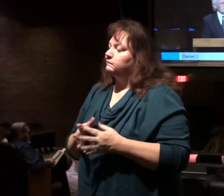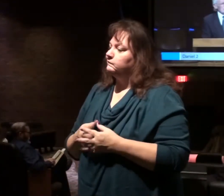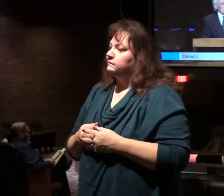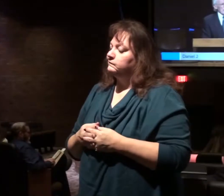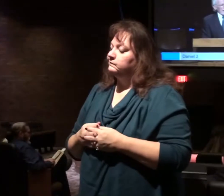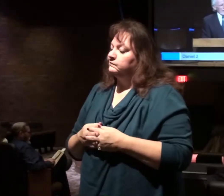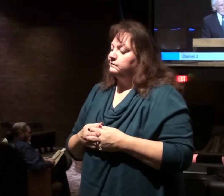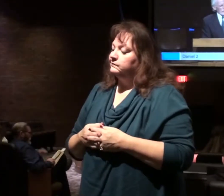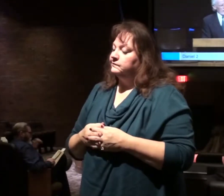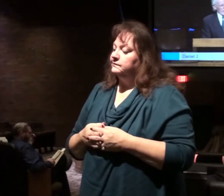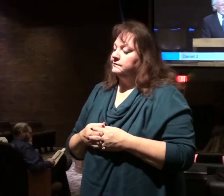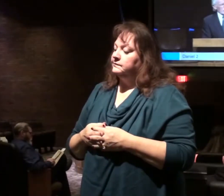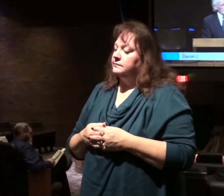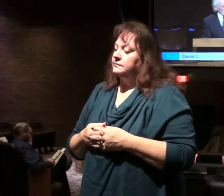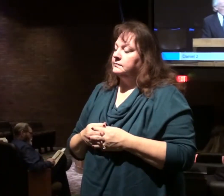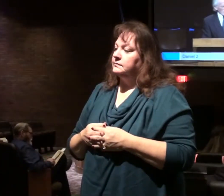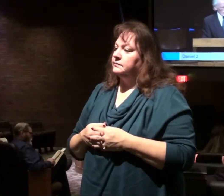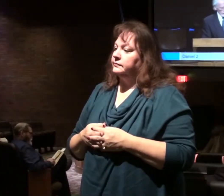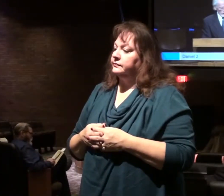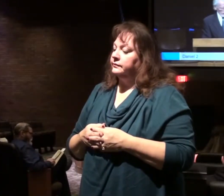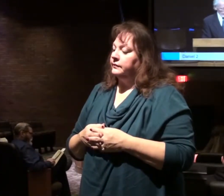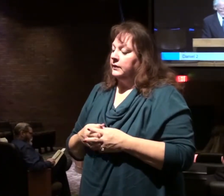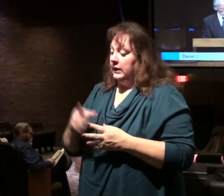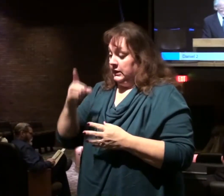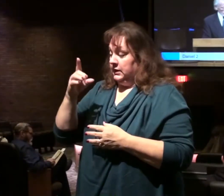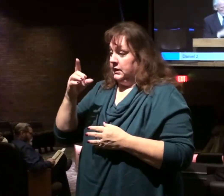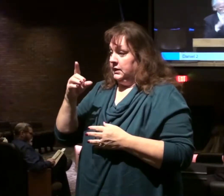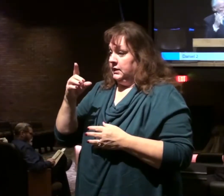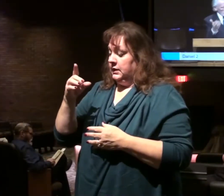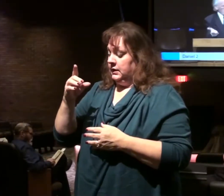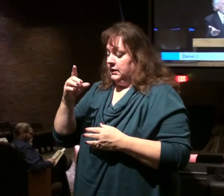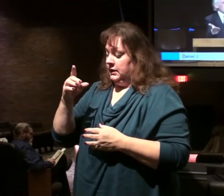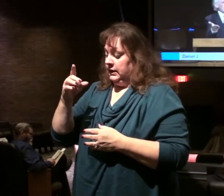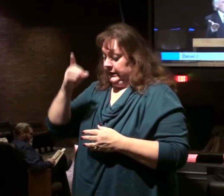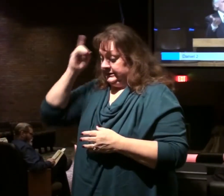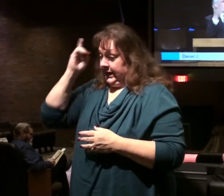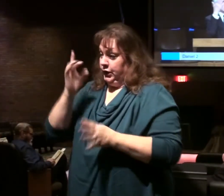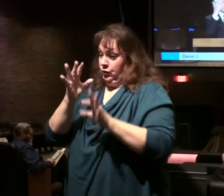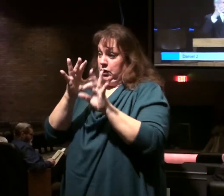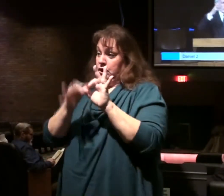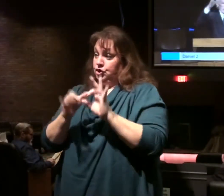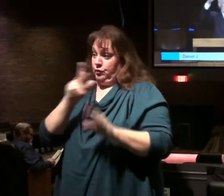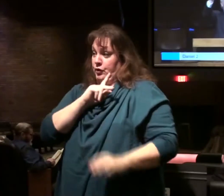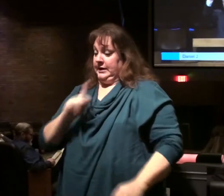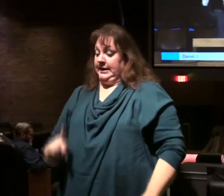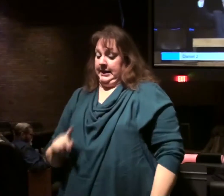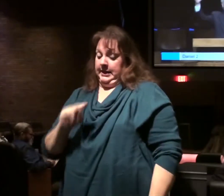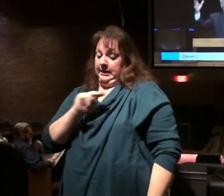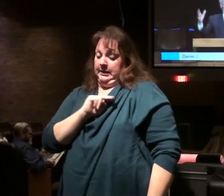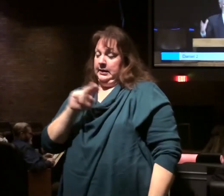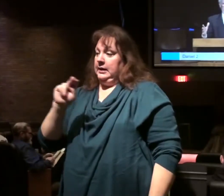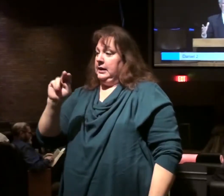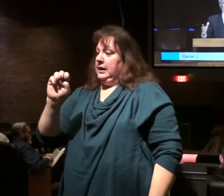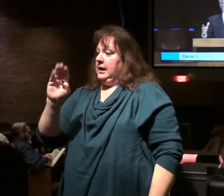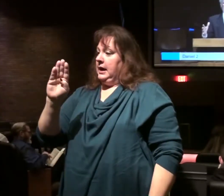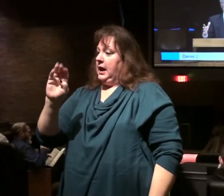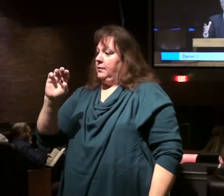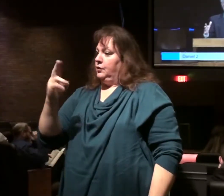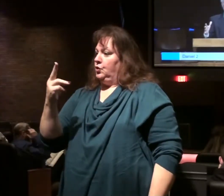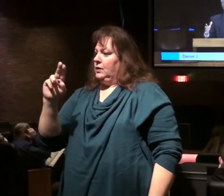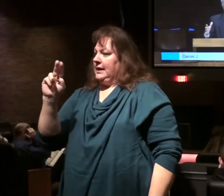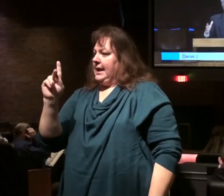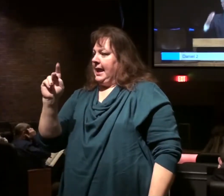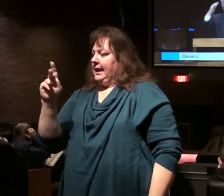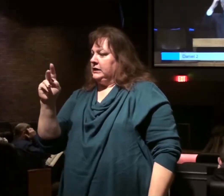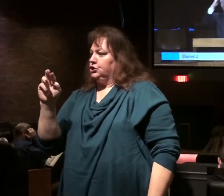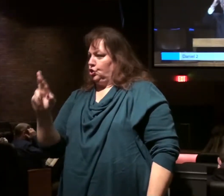He had the interpretation for Nebuchadnezzar's dream. Nebuchadnezzar had a dream. He saw this man, an image,